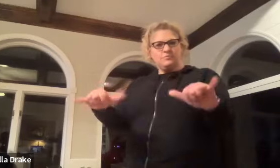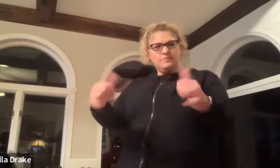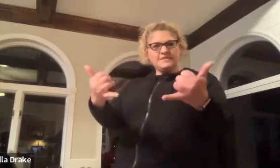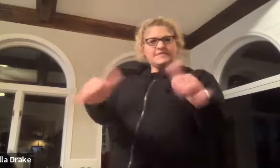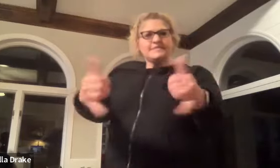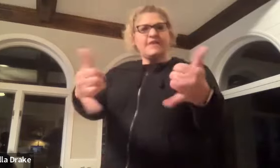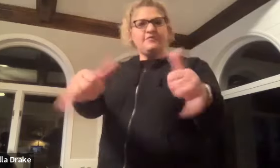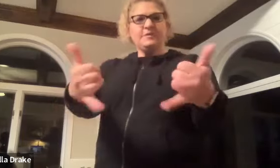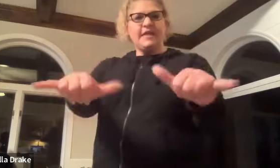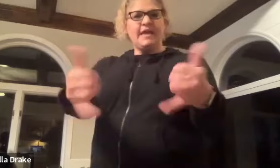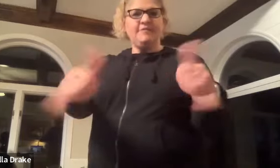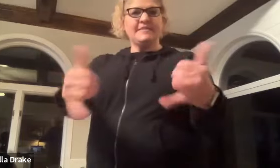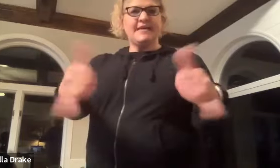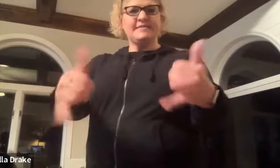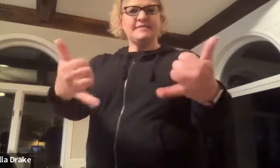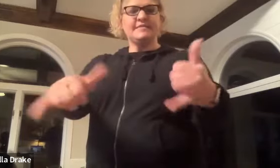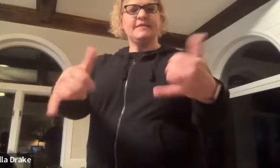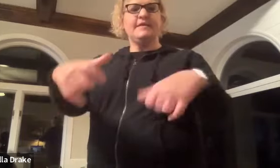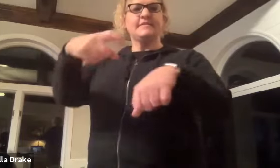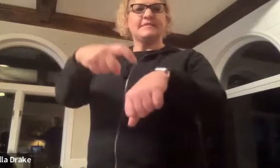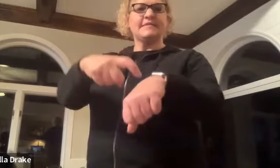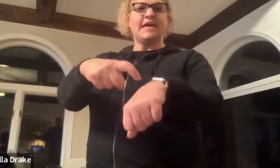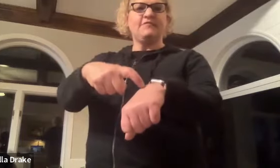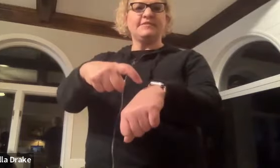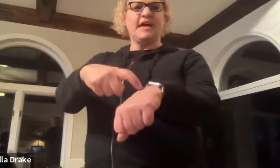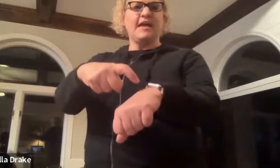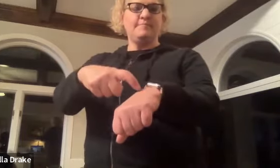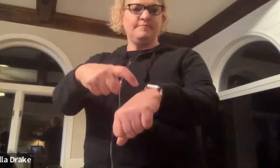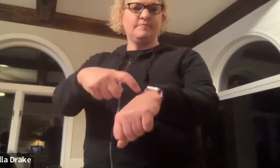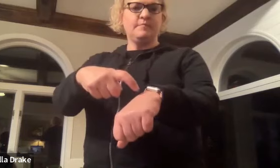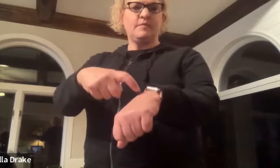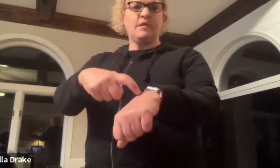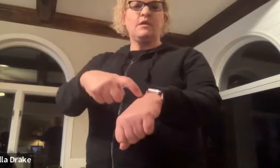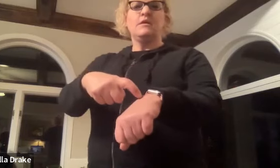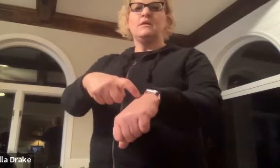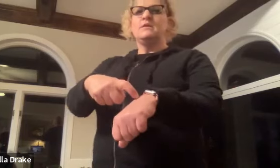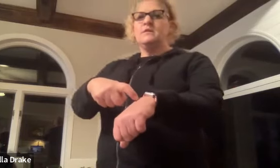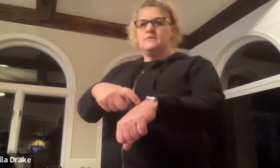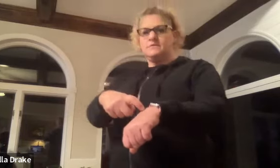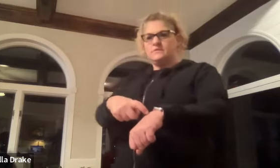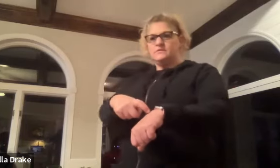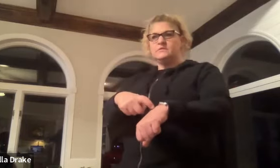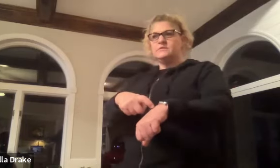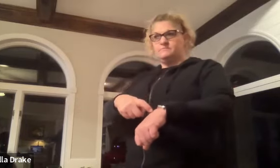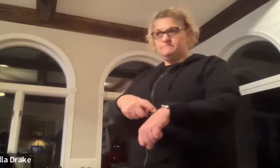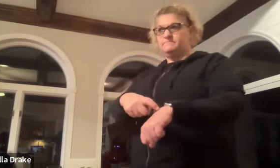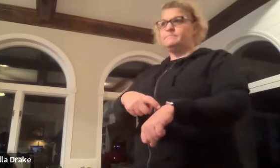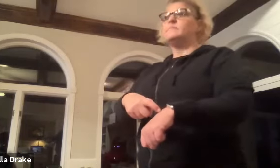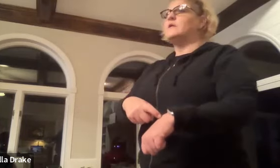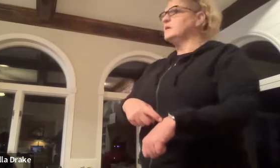this is a sign for play recess this is a sign for time can I just do this for a bit is there something